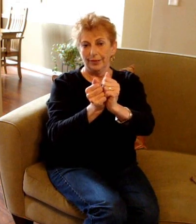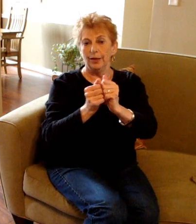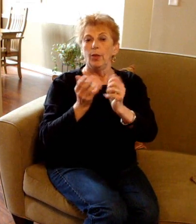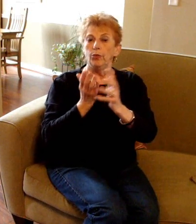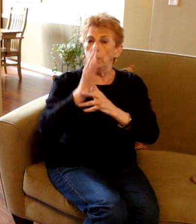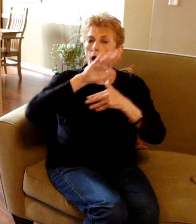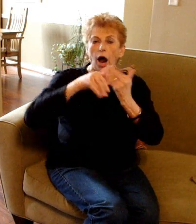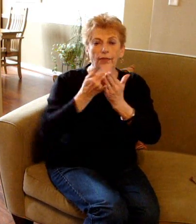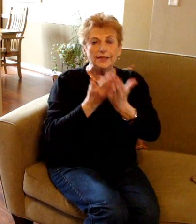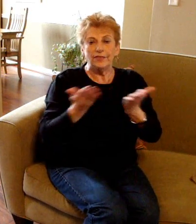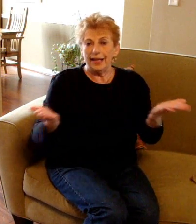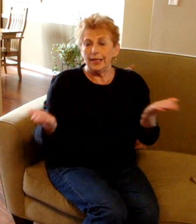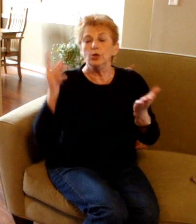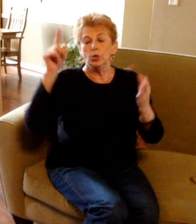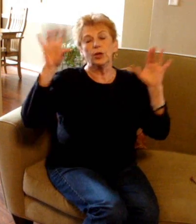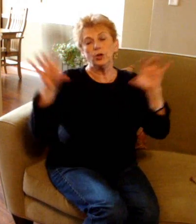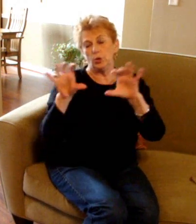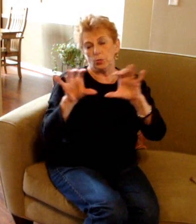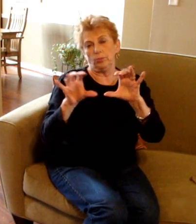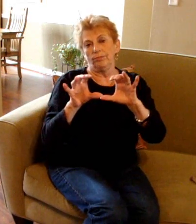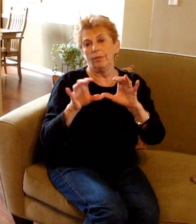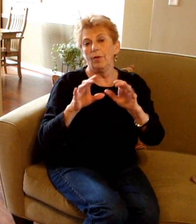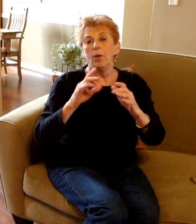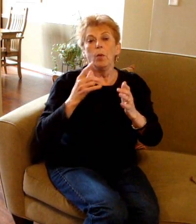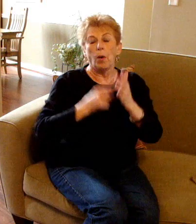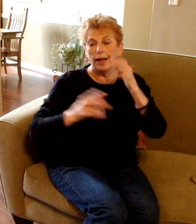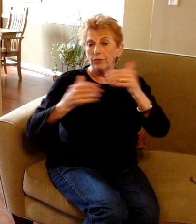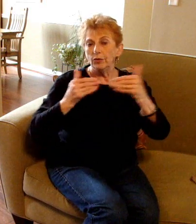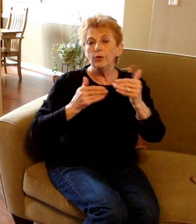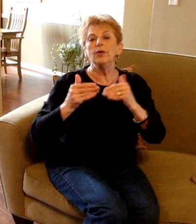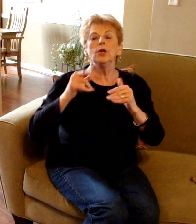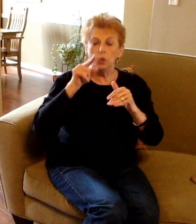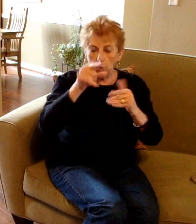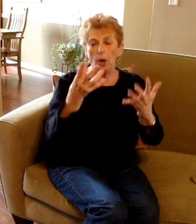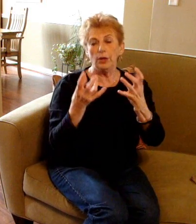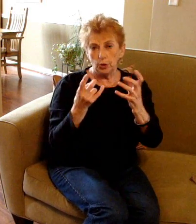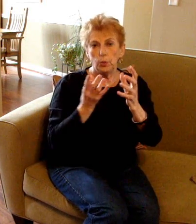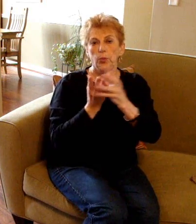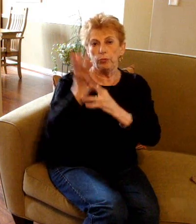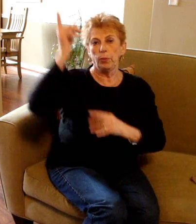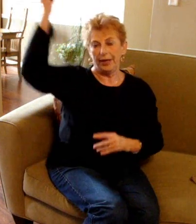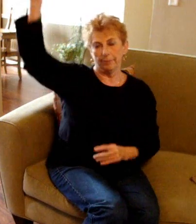Through all these things you can do. Whatever you want to do through Him.